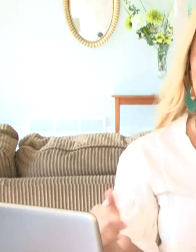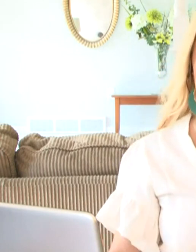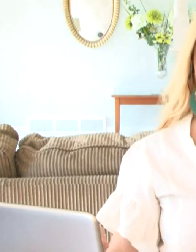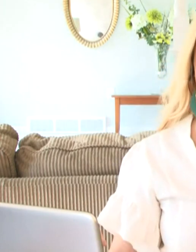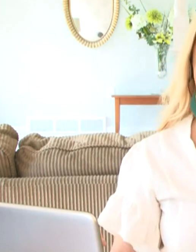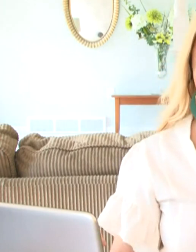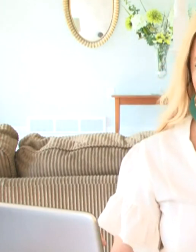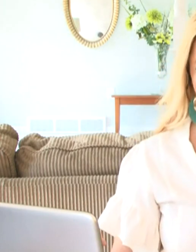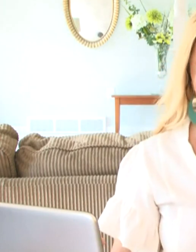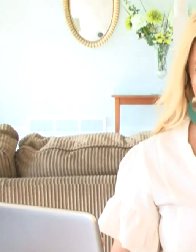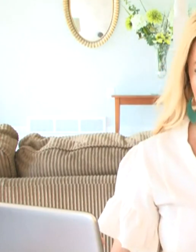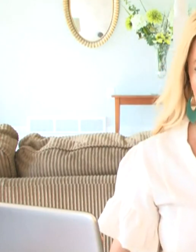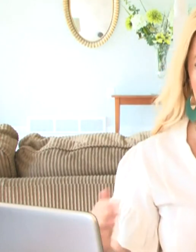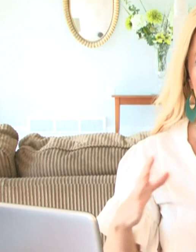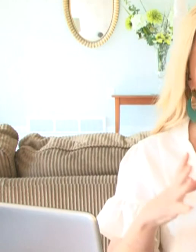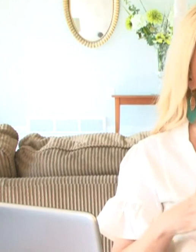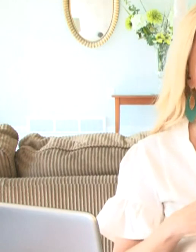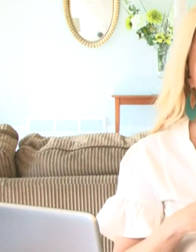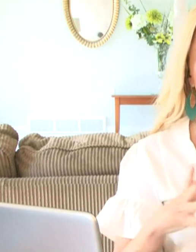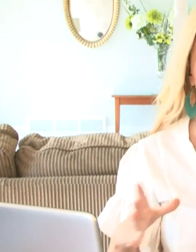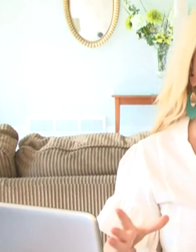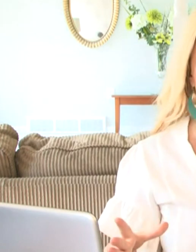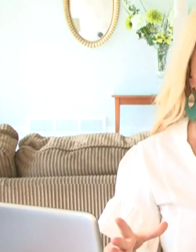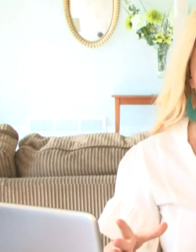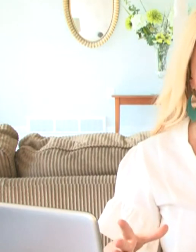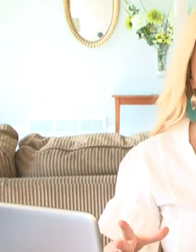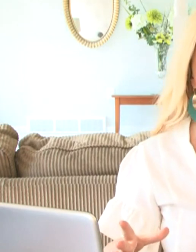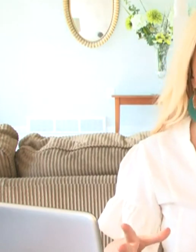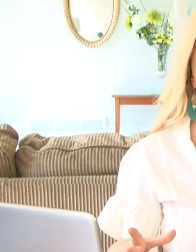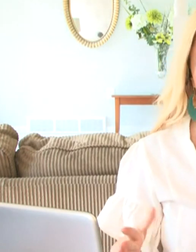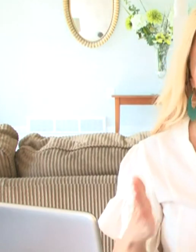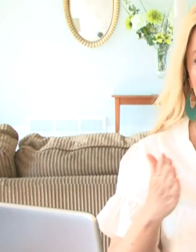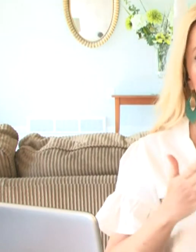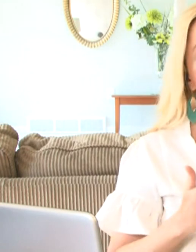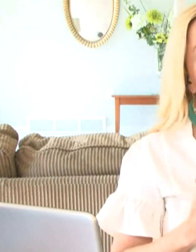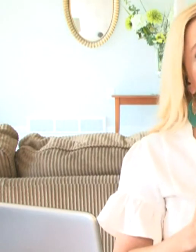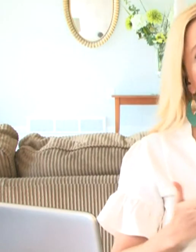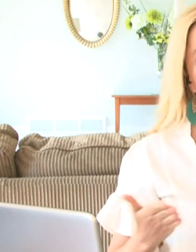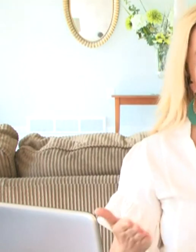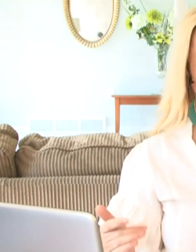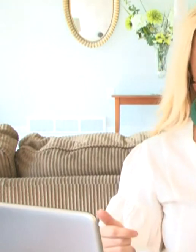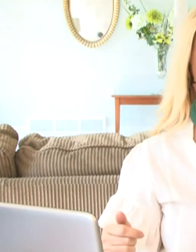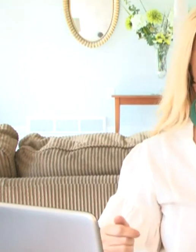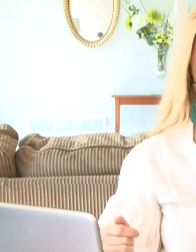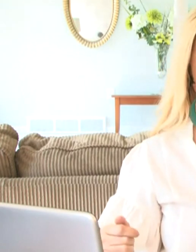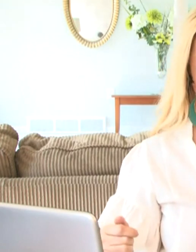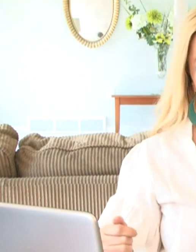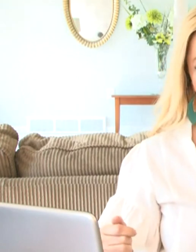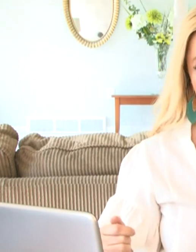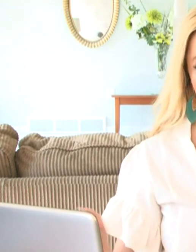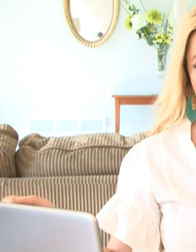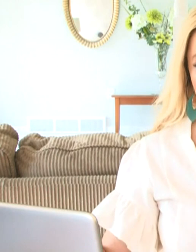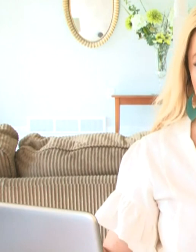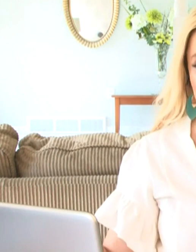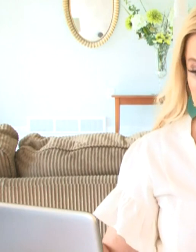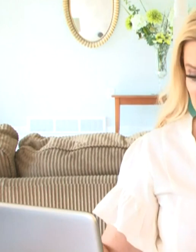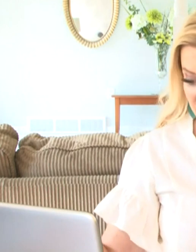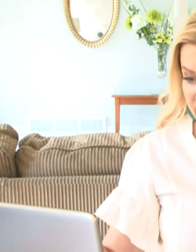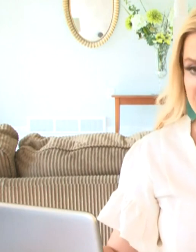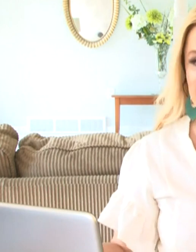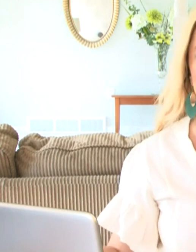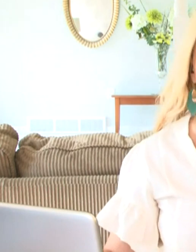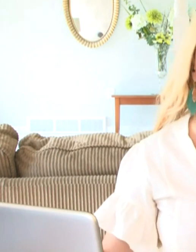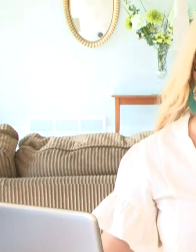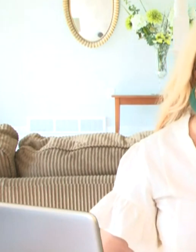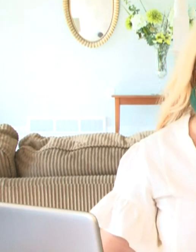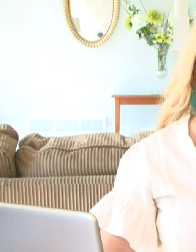Accelerate Ed Task Force met again to present their final recommendations for what should happen in the upcoming school year, and they